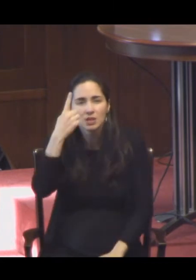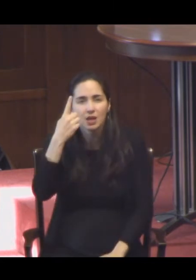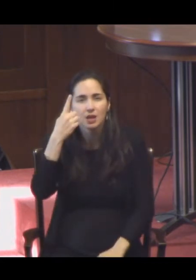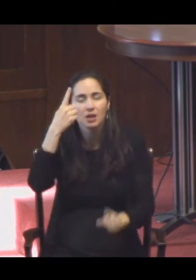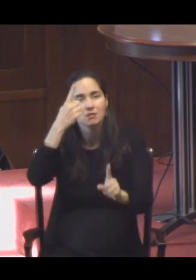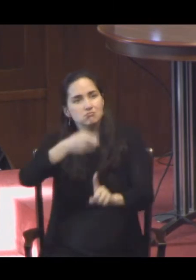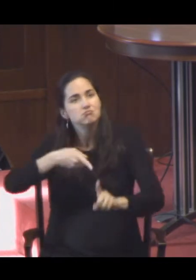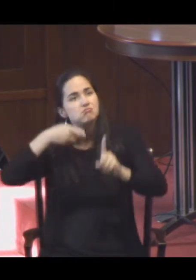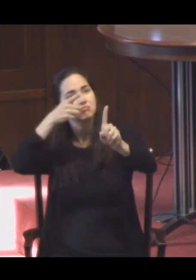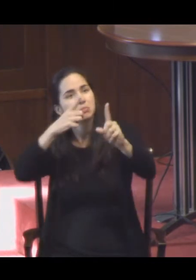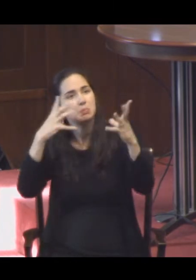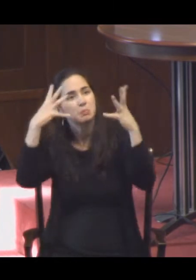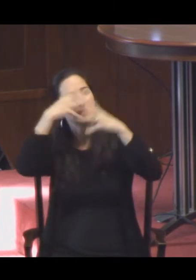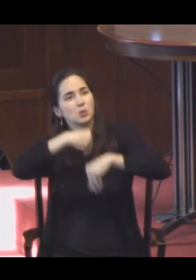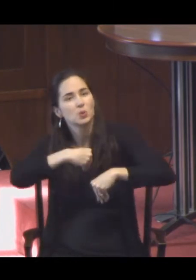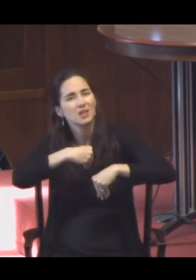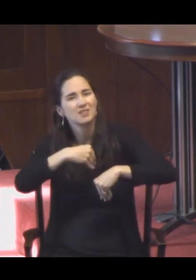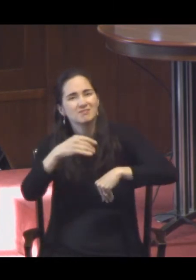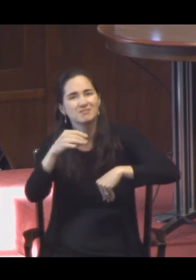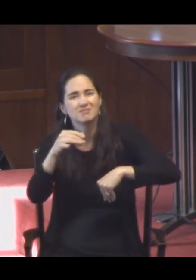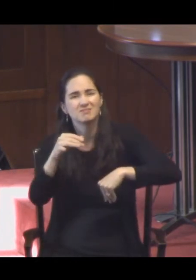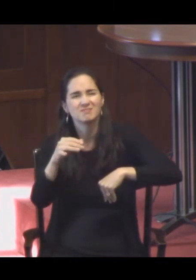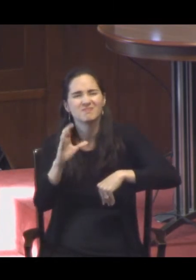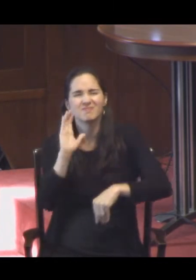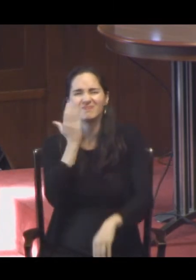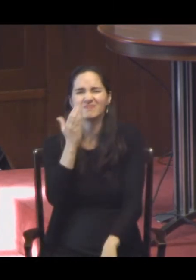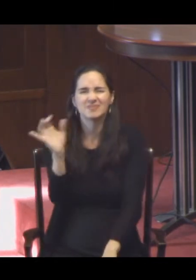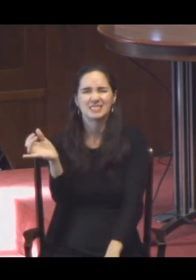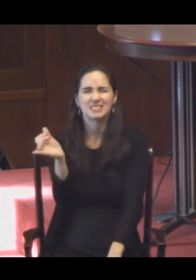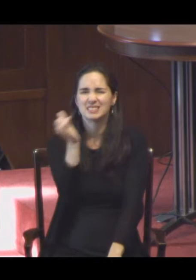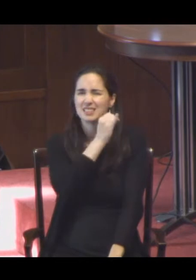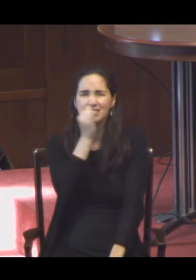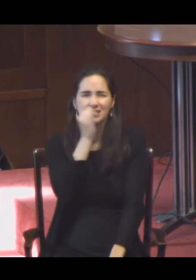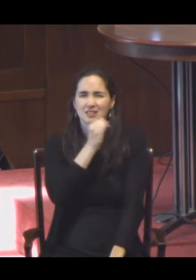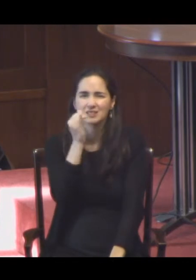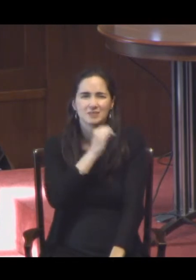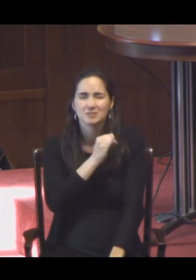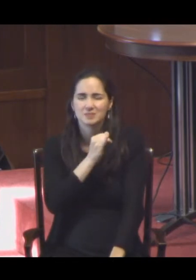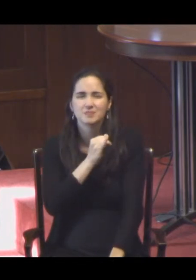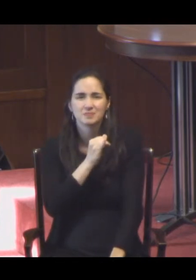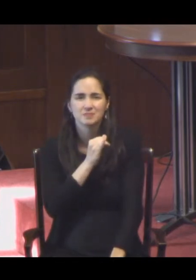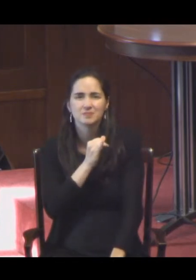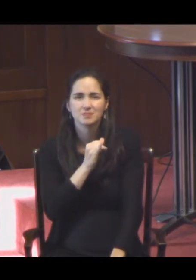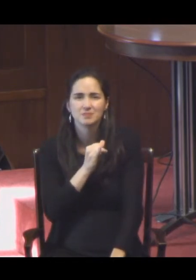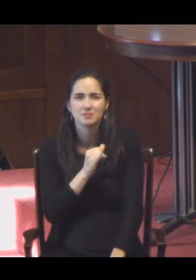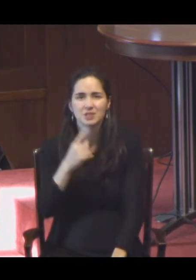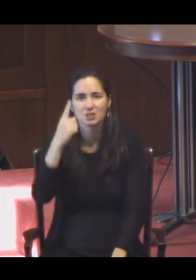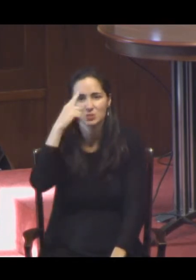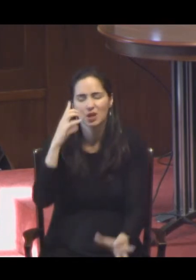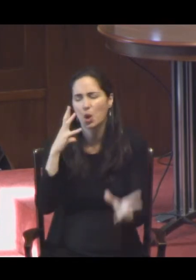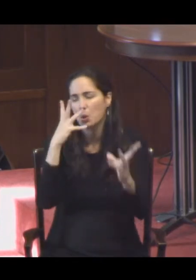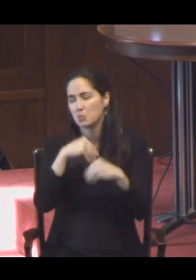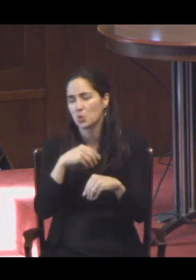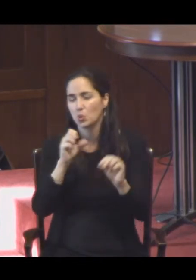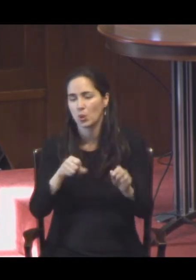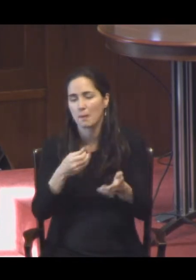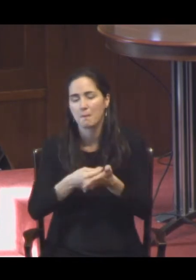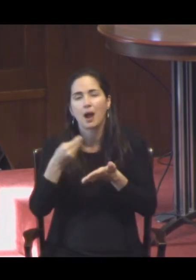pursuit of beauty seems frivolous because we've demeaned, we've diminished beauty to be something one can buy in a convenience